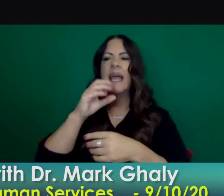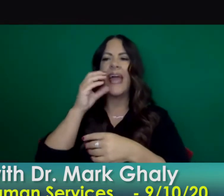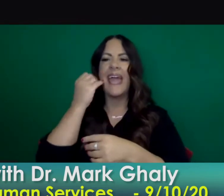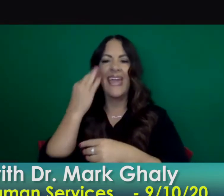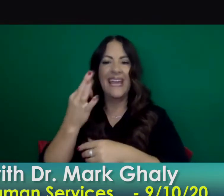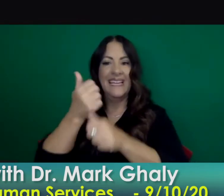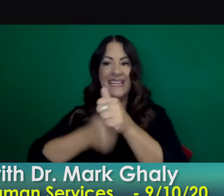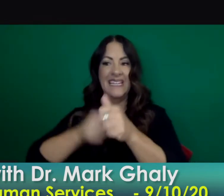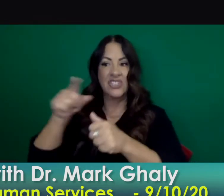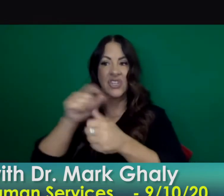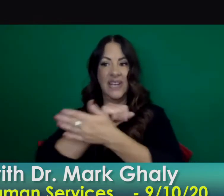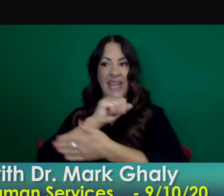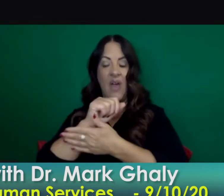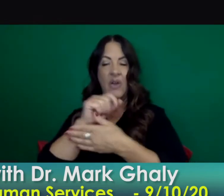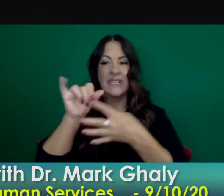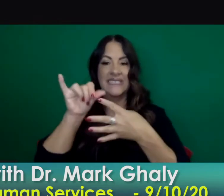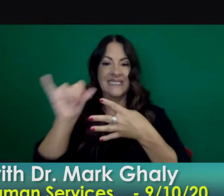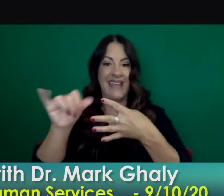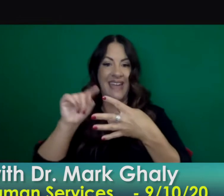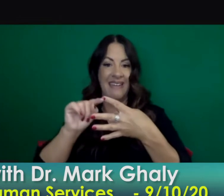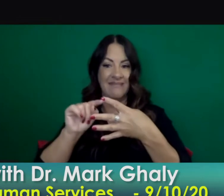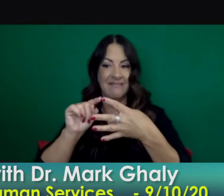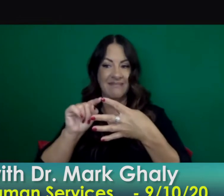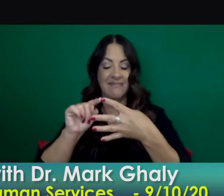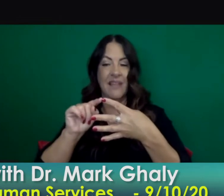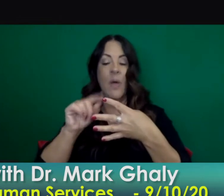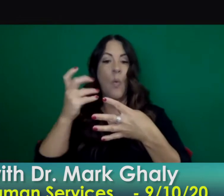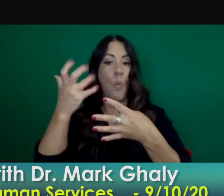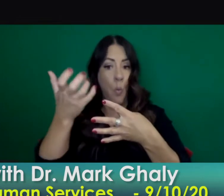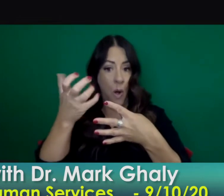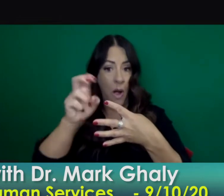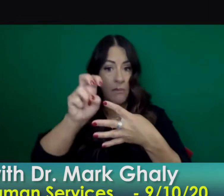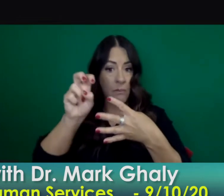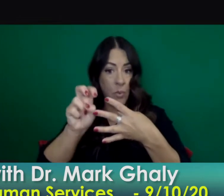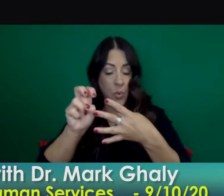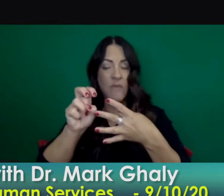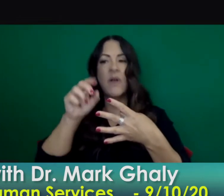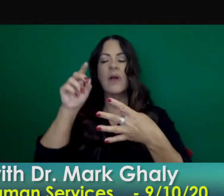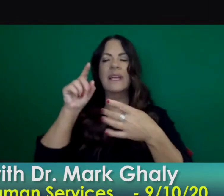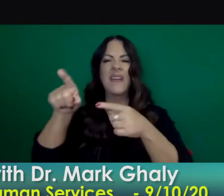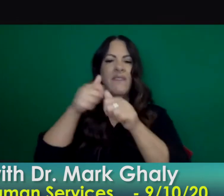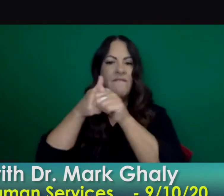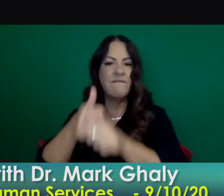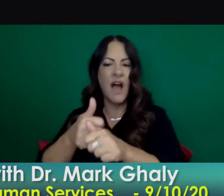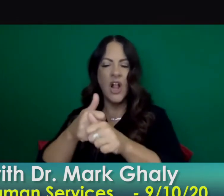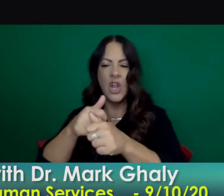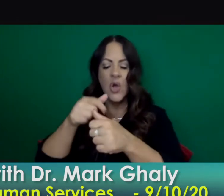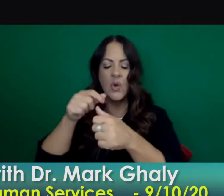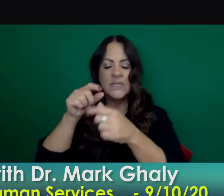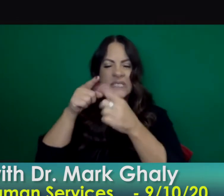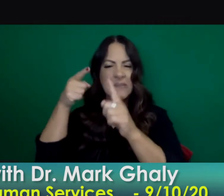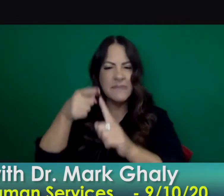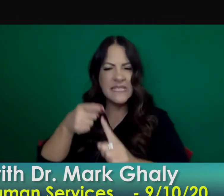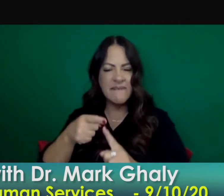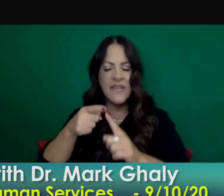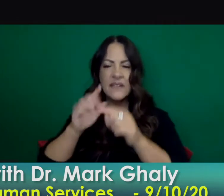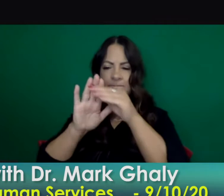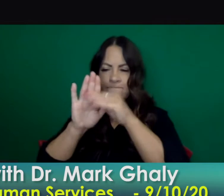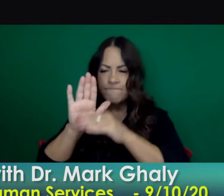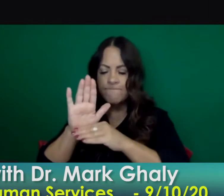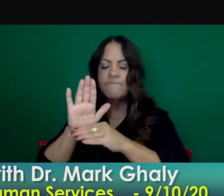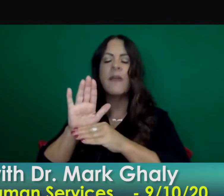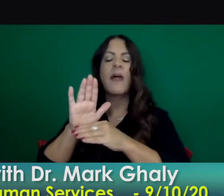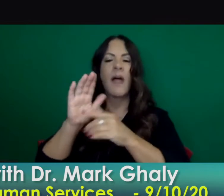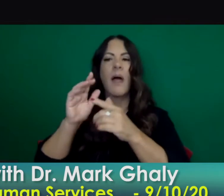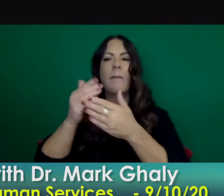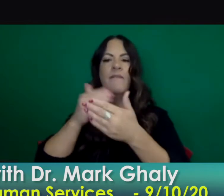a tier before they can move to the next one all of those um concepts are be being more normalized across our county